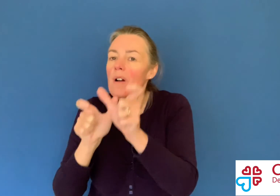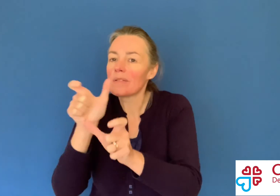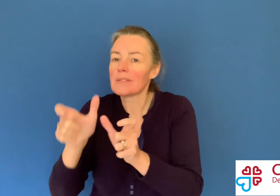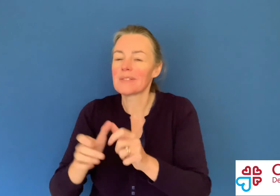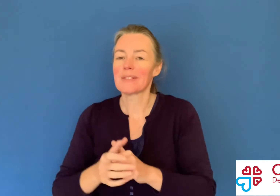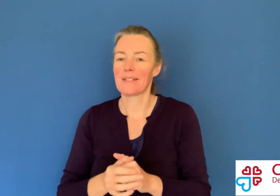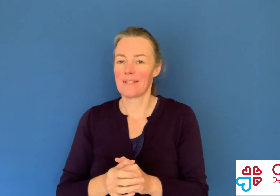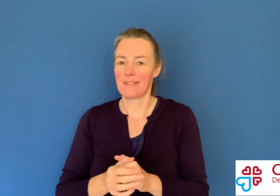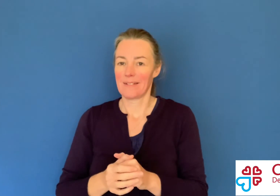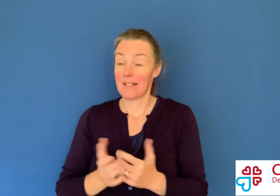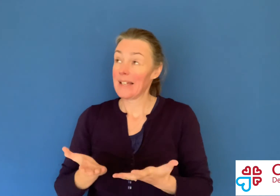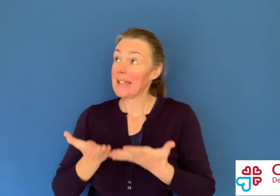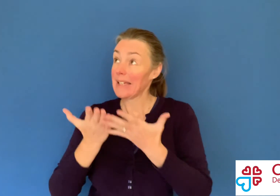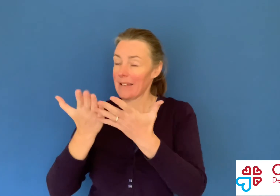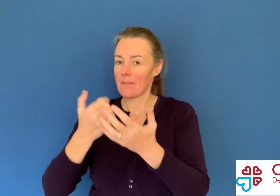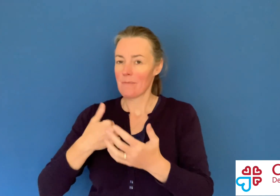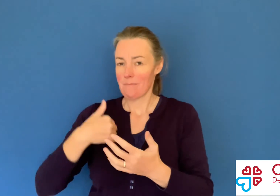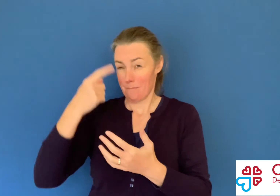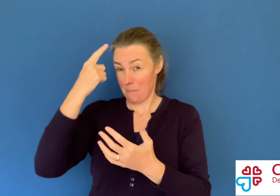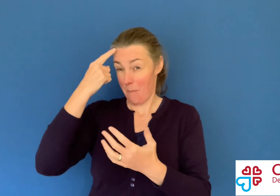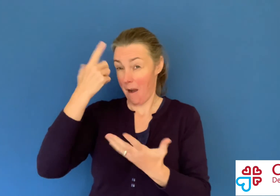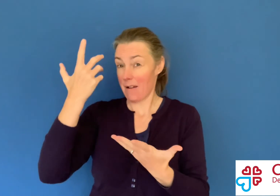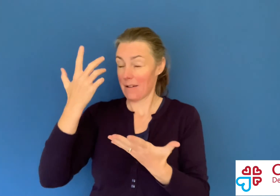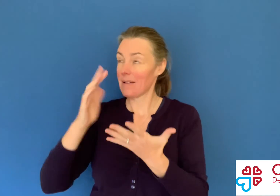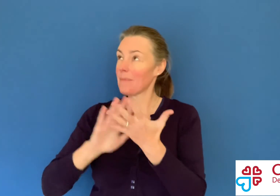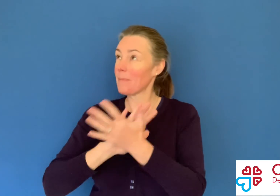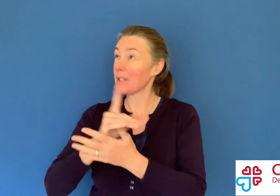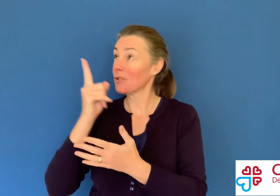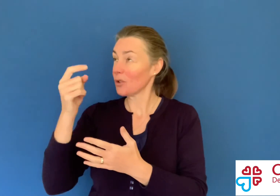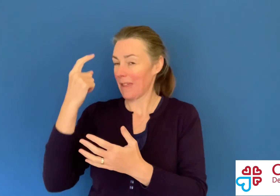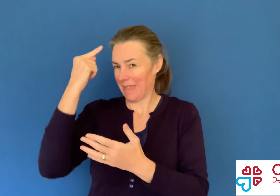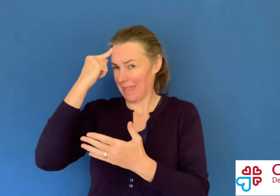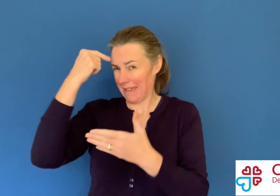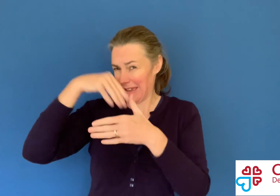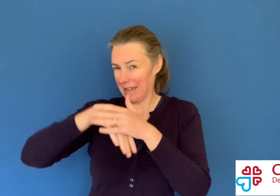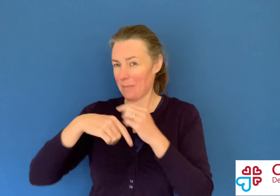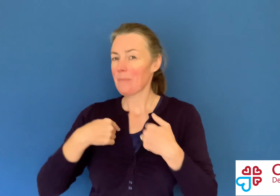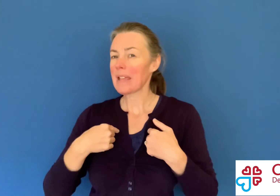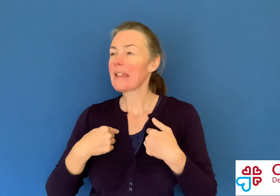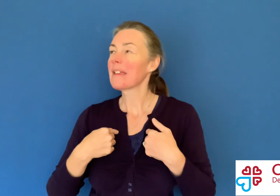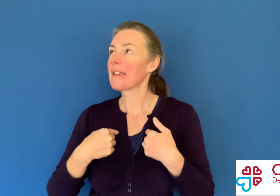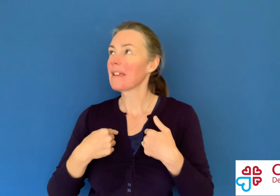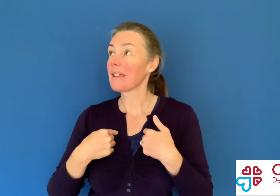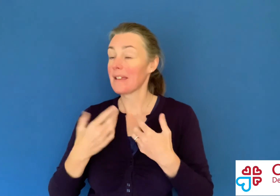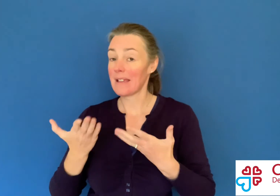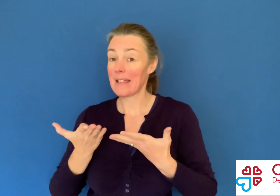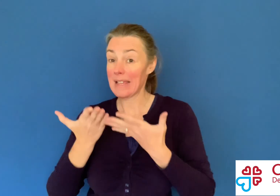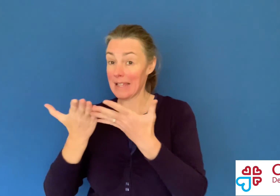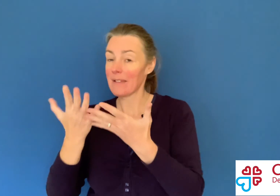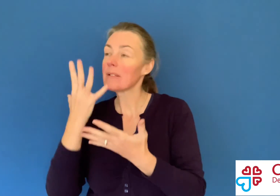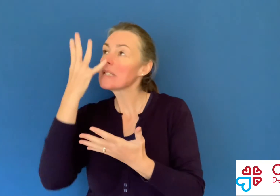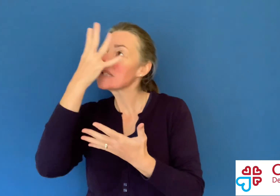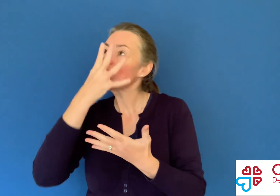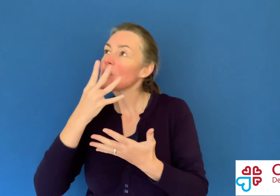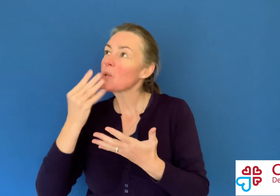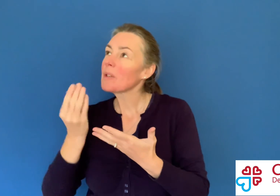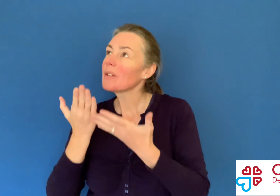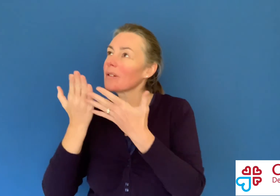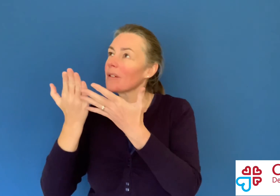words. I give you my mind that you may think in me. I give you my spirit,